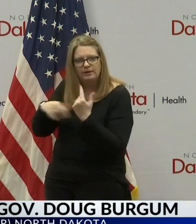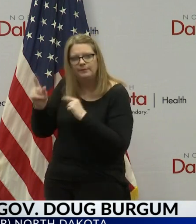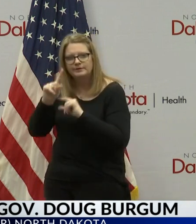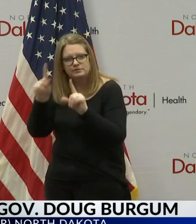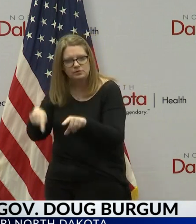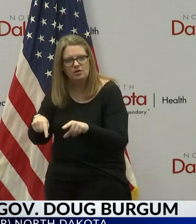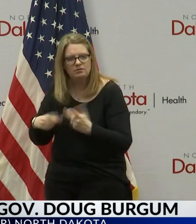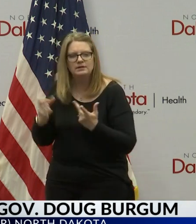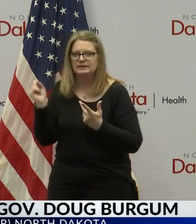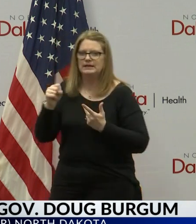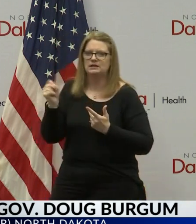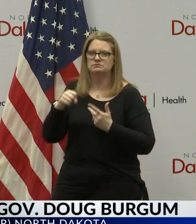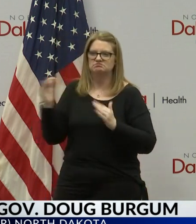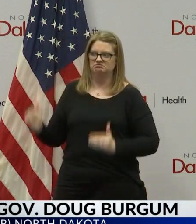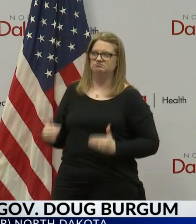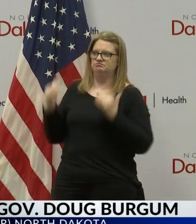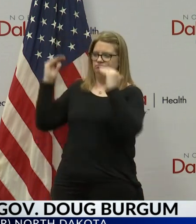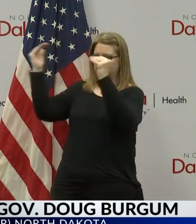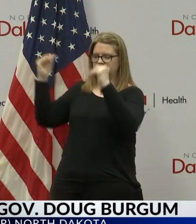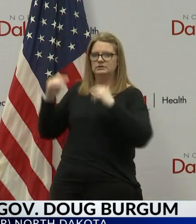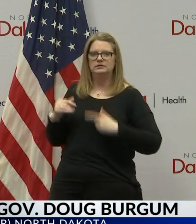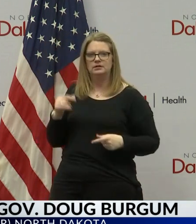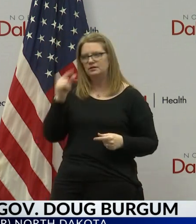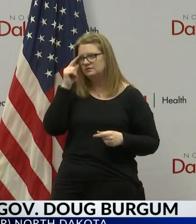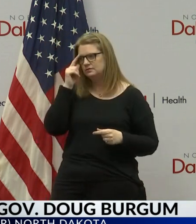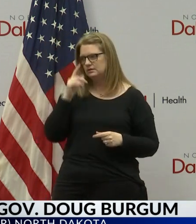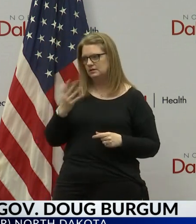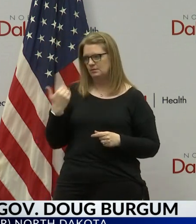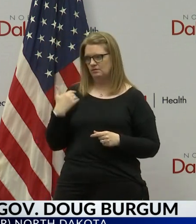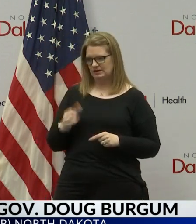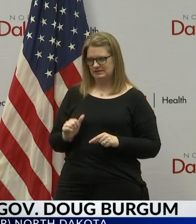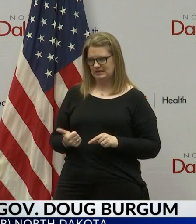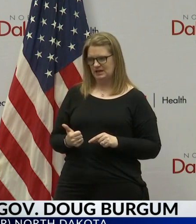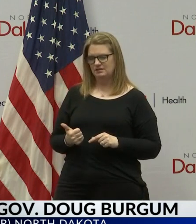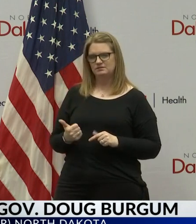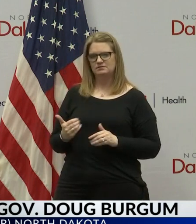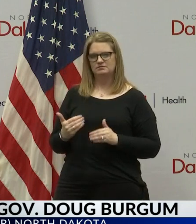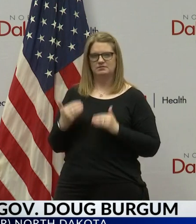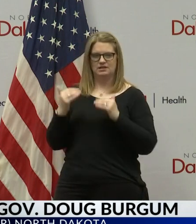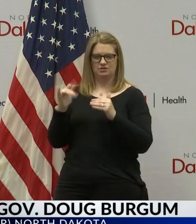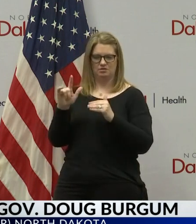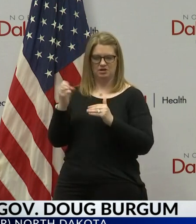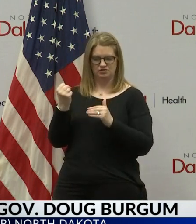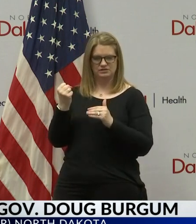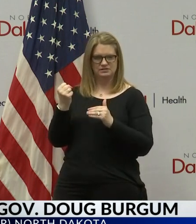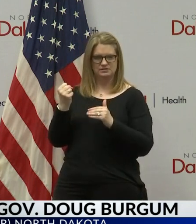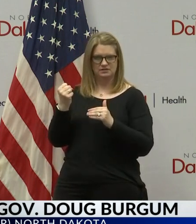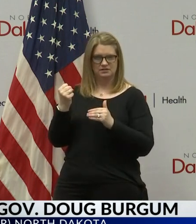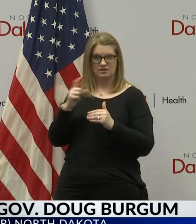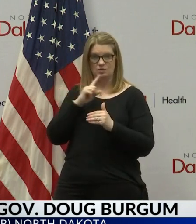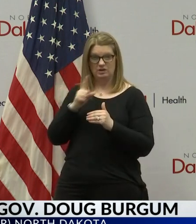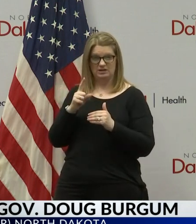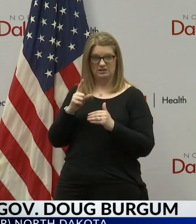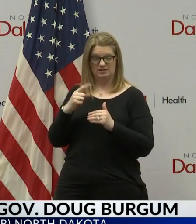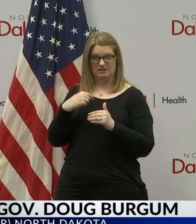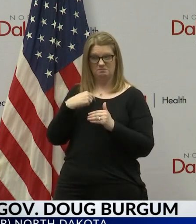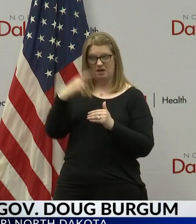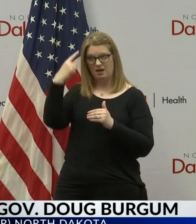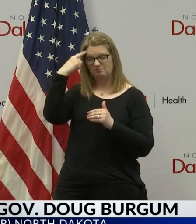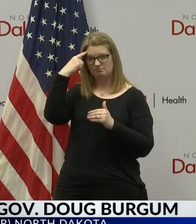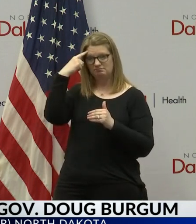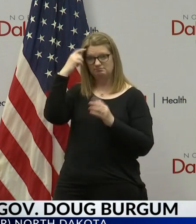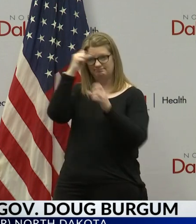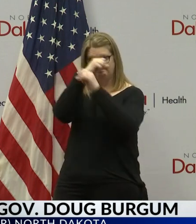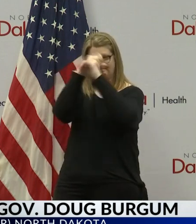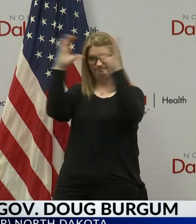to go from, you know, we were at tens, you know, we might be in hundreds, but, you know, in my mind, I feel like we've got to have